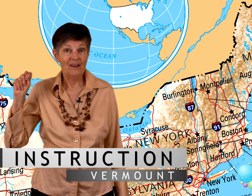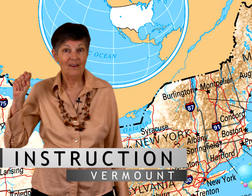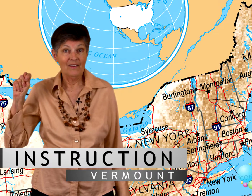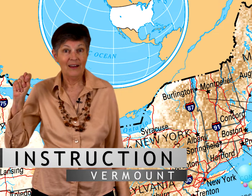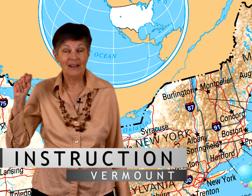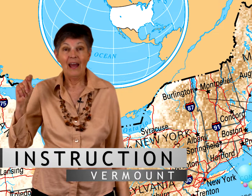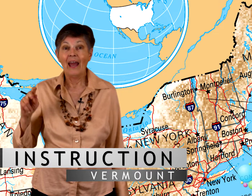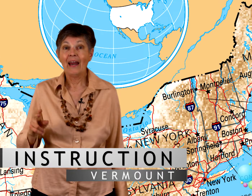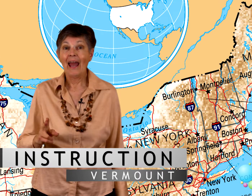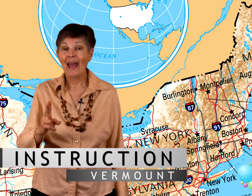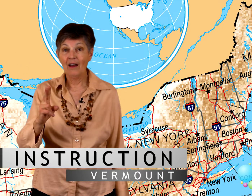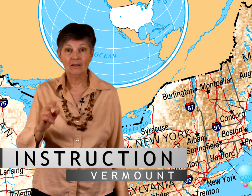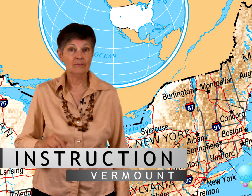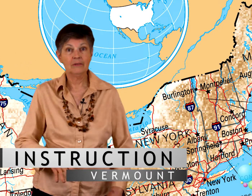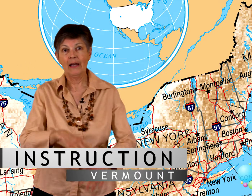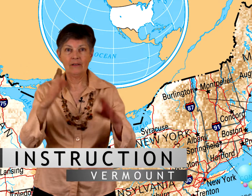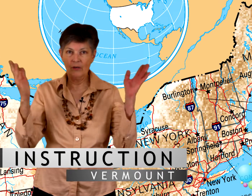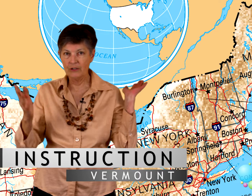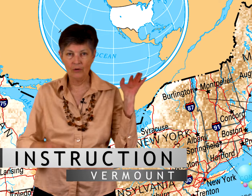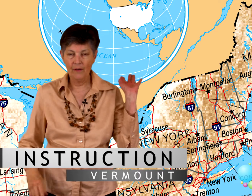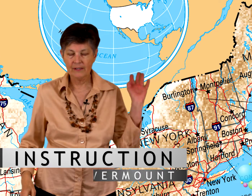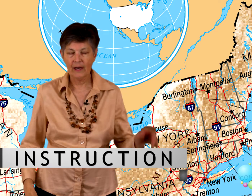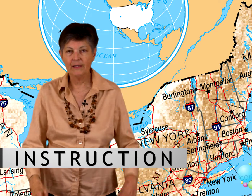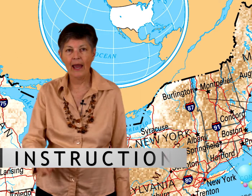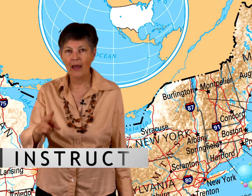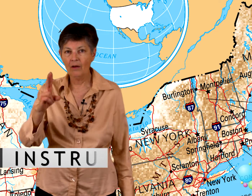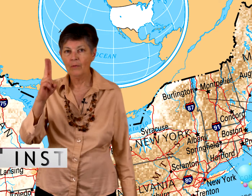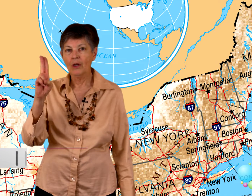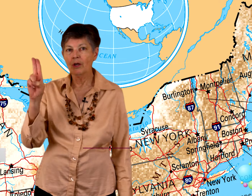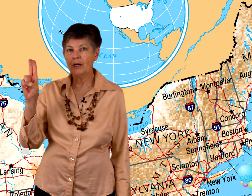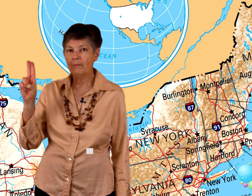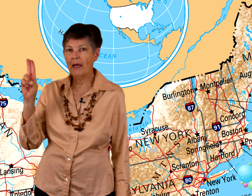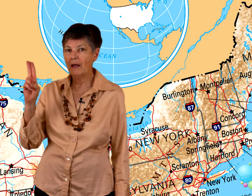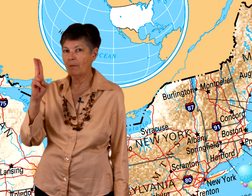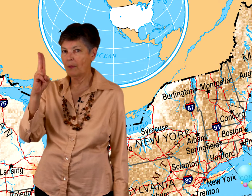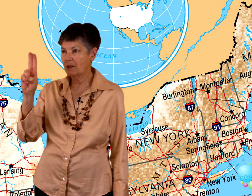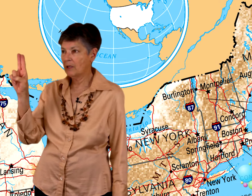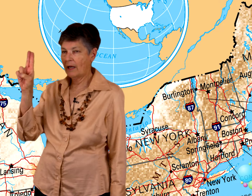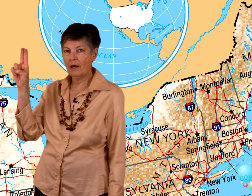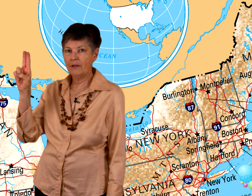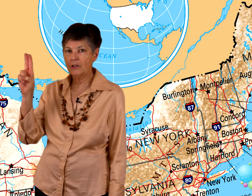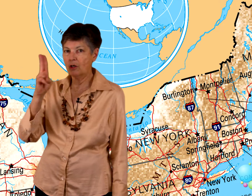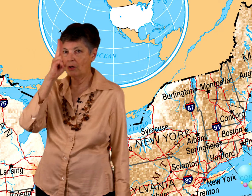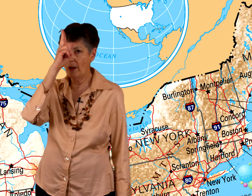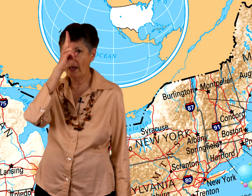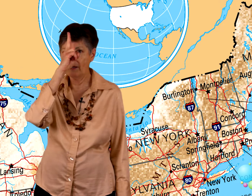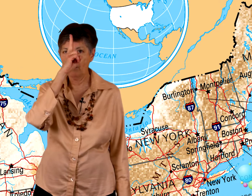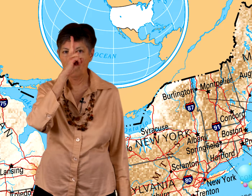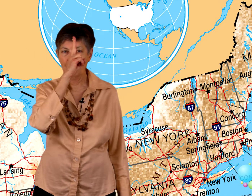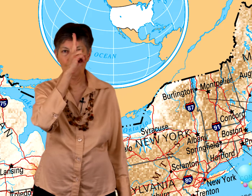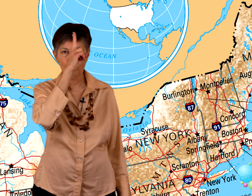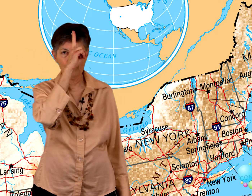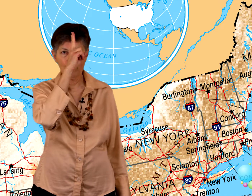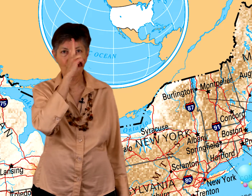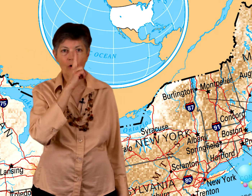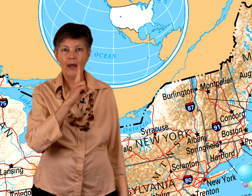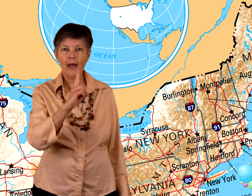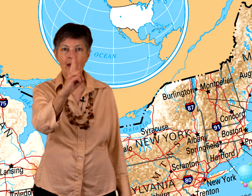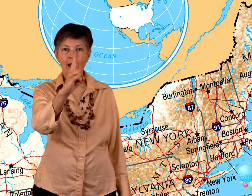Alright? And hail. Okay, so let's do all the signs. Hail. You're going to make, take this a U hand and you're going to come from your forehead and